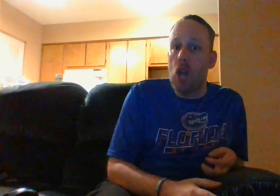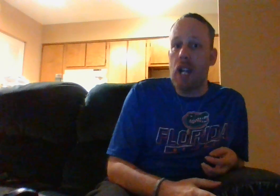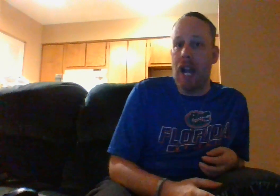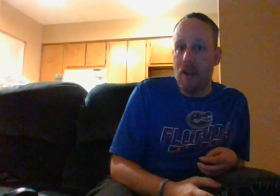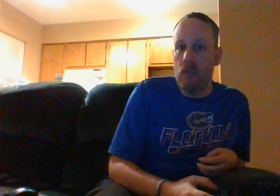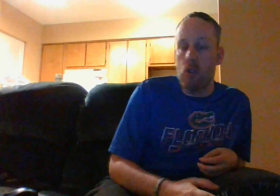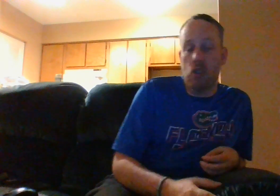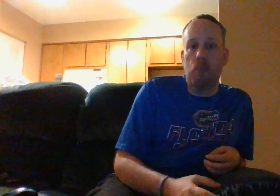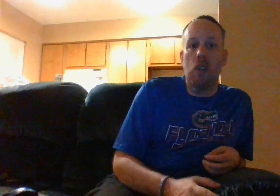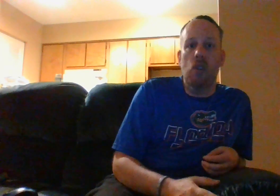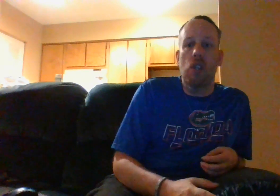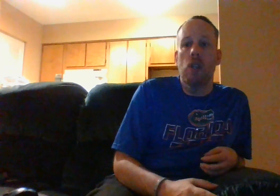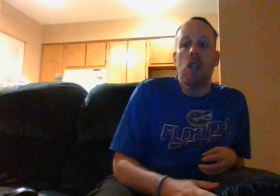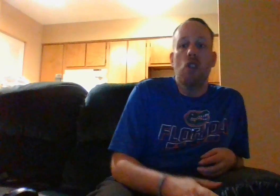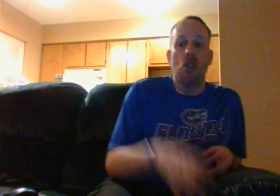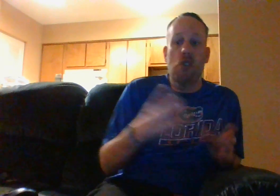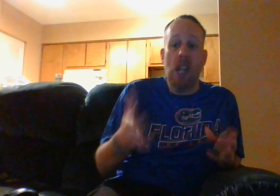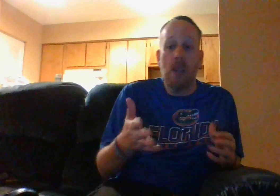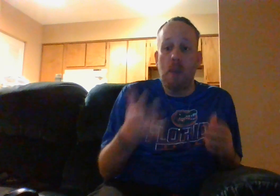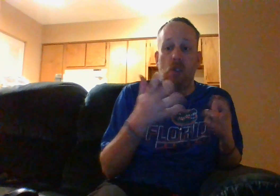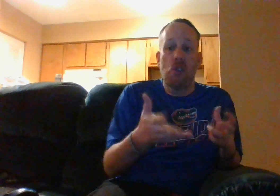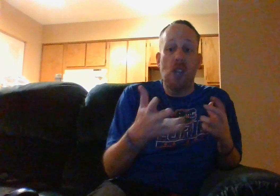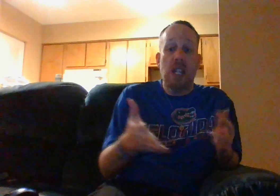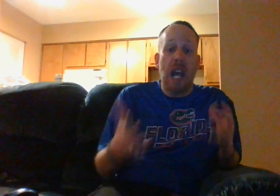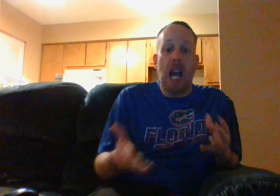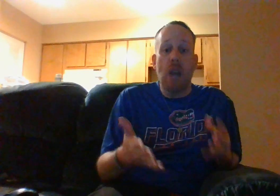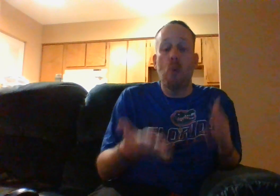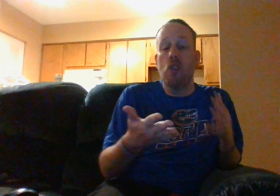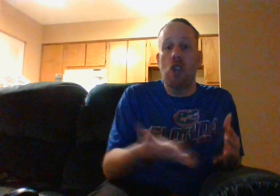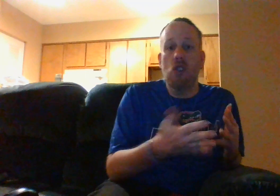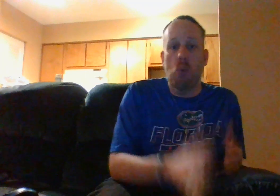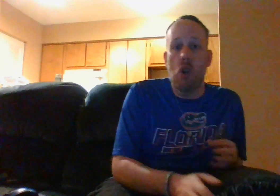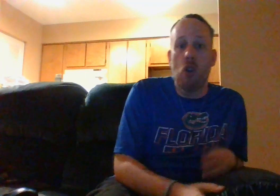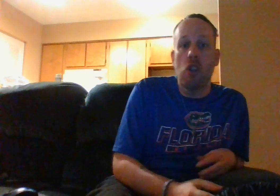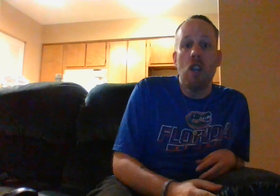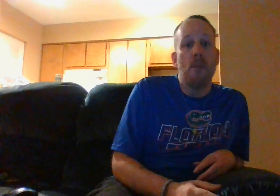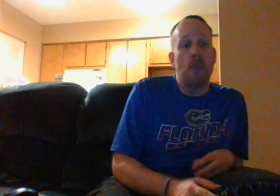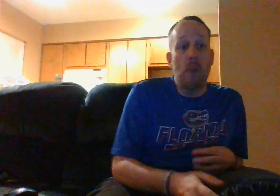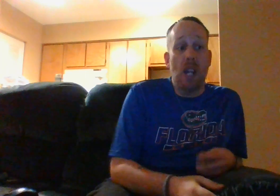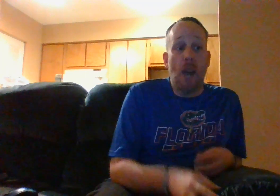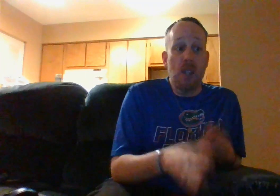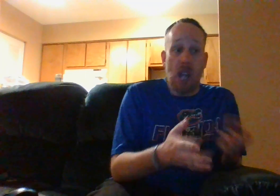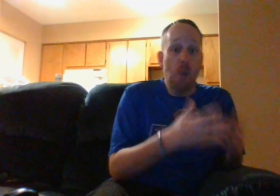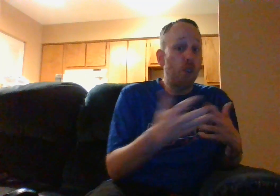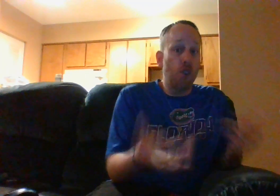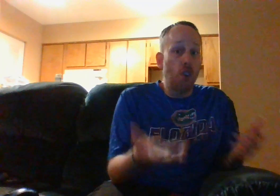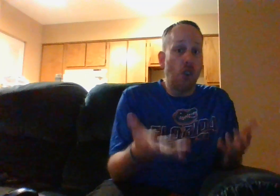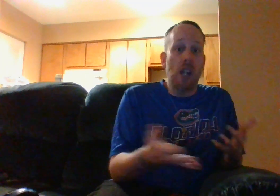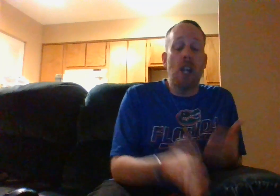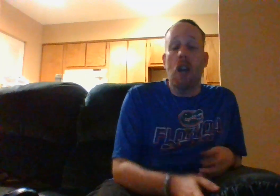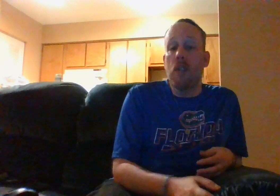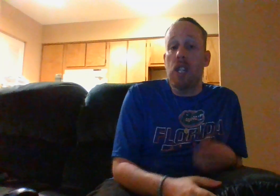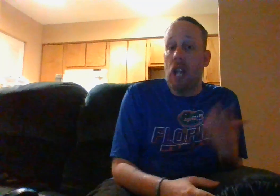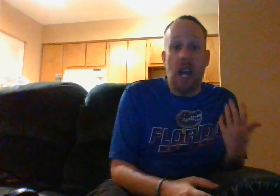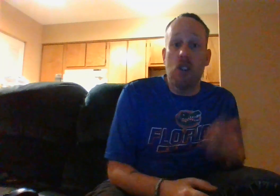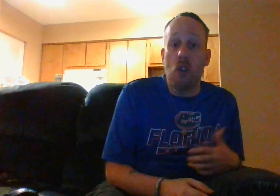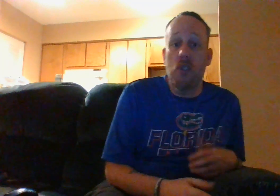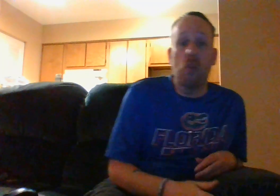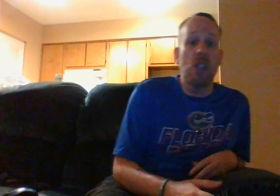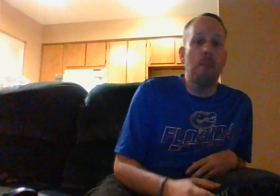a lot of effort just basically to say basically to say yeah i'm going to change the world but i mean i wish you good luck and i mean i don't know if it's really